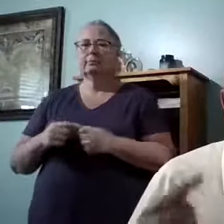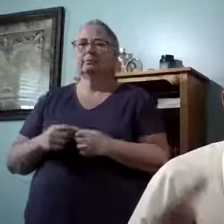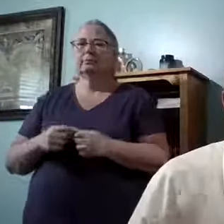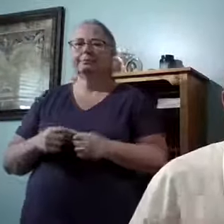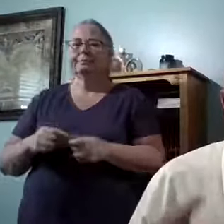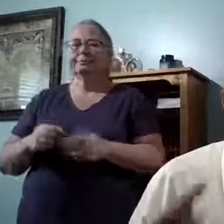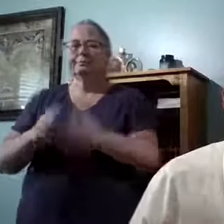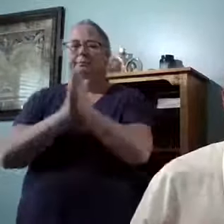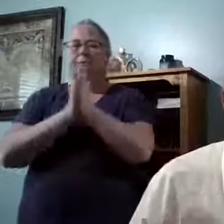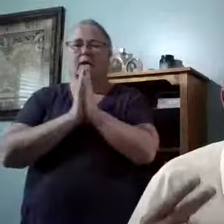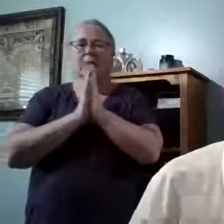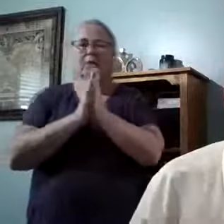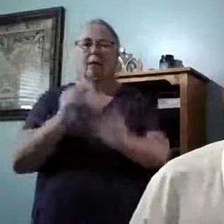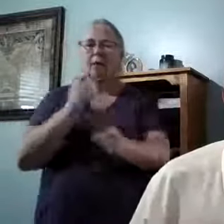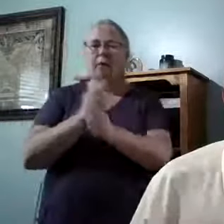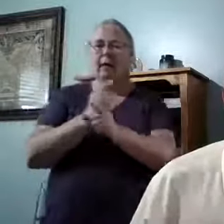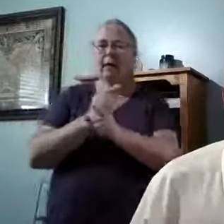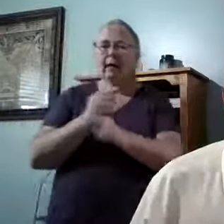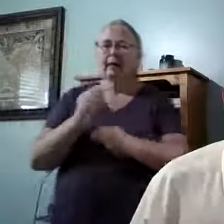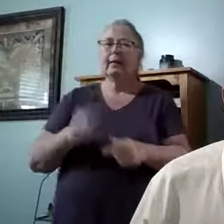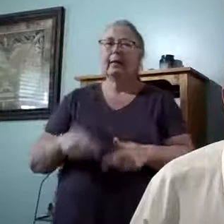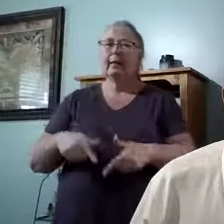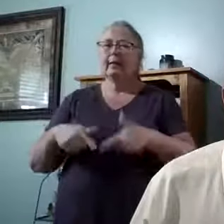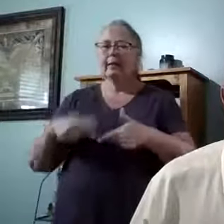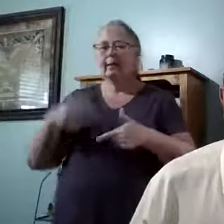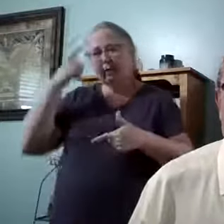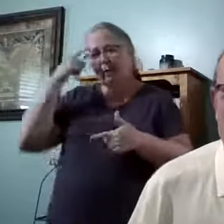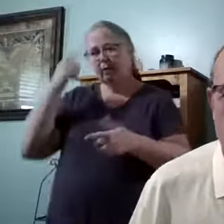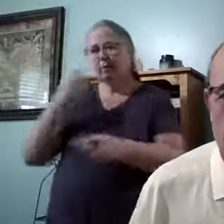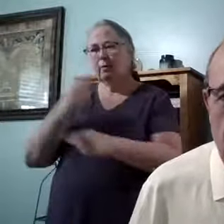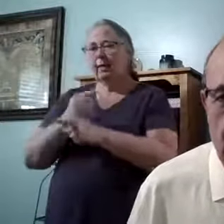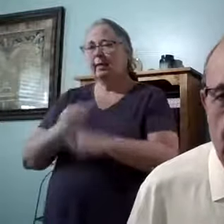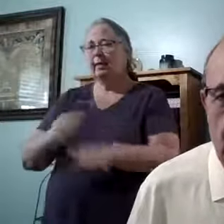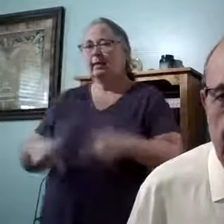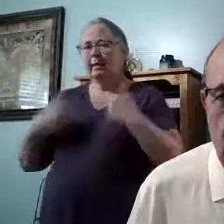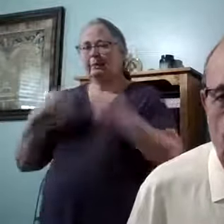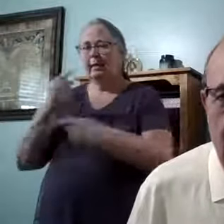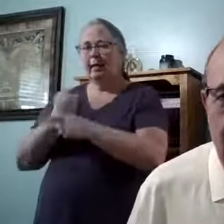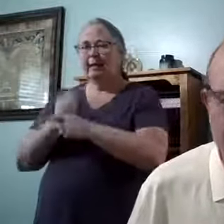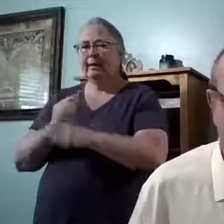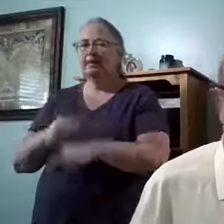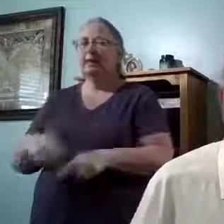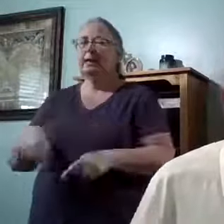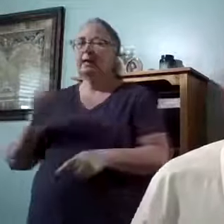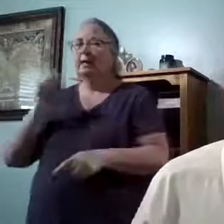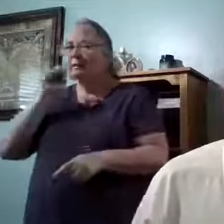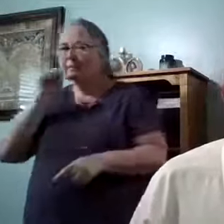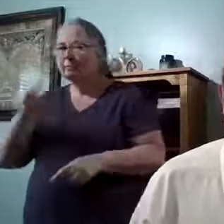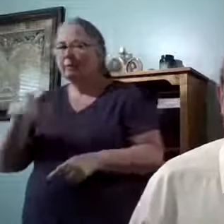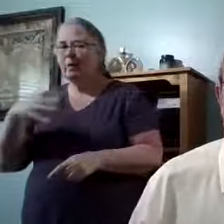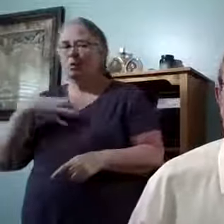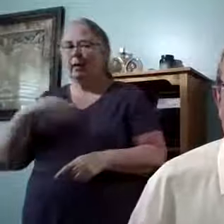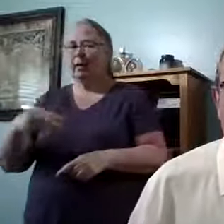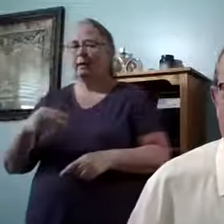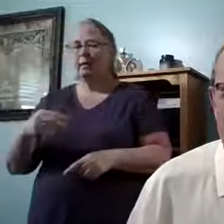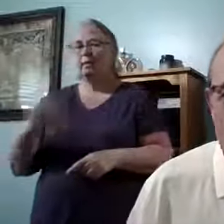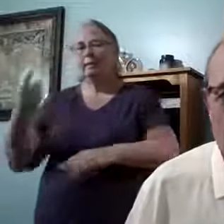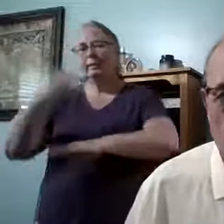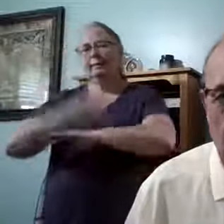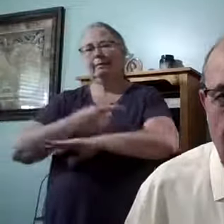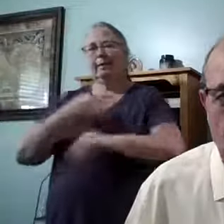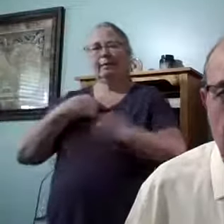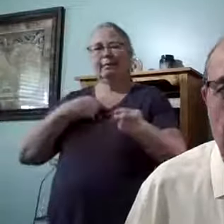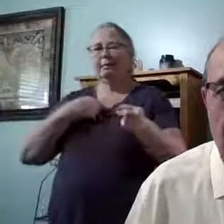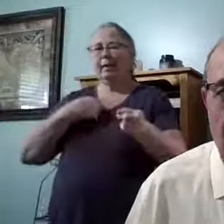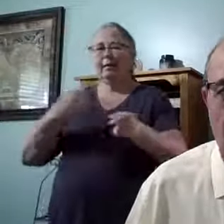we got to pray right, think right, live right. And as somebody said, spit right. There was a day in my life I didn't